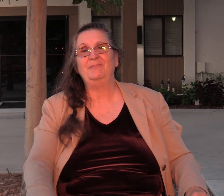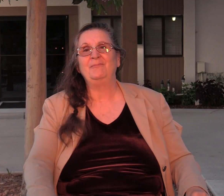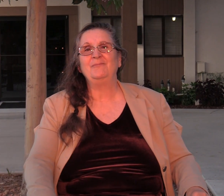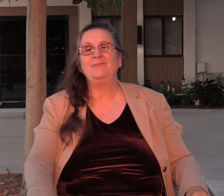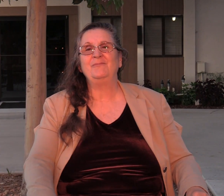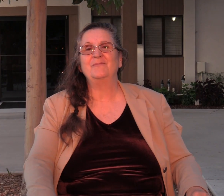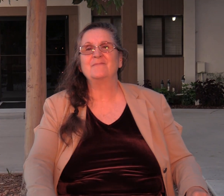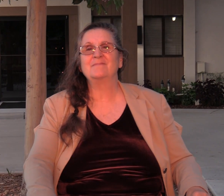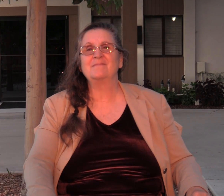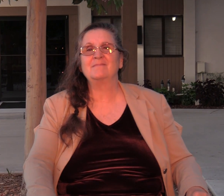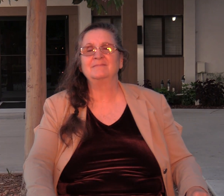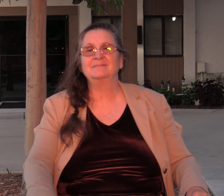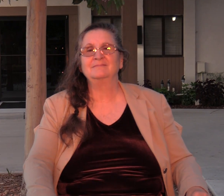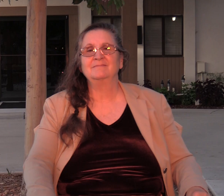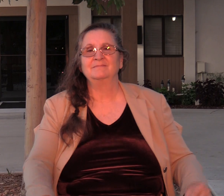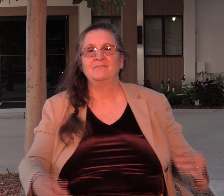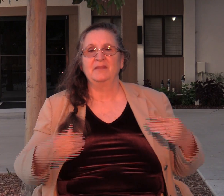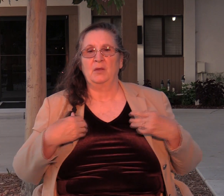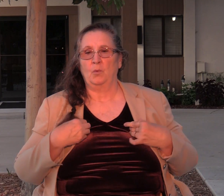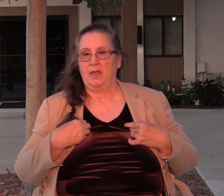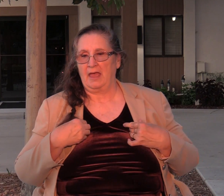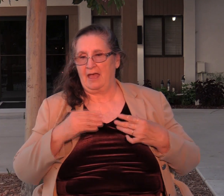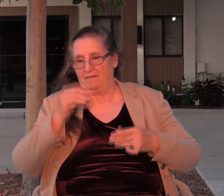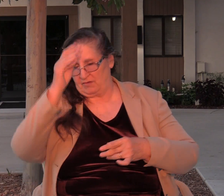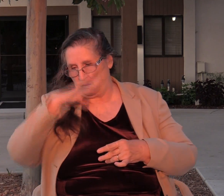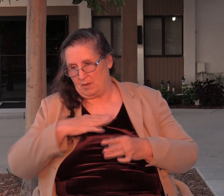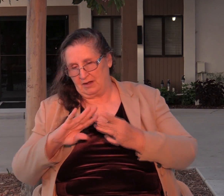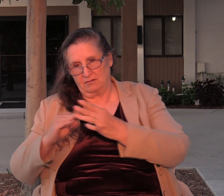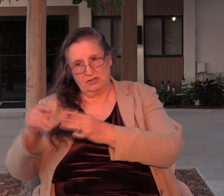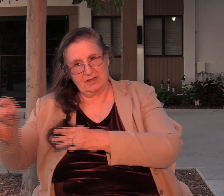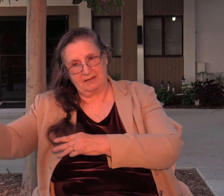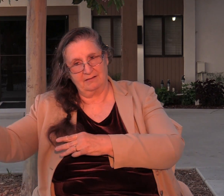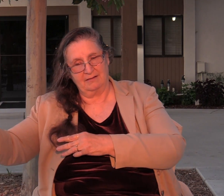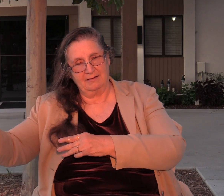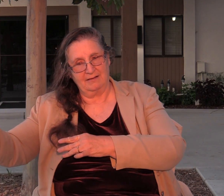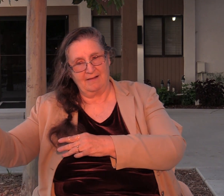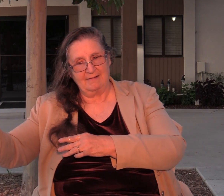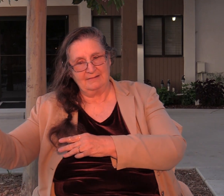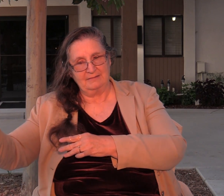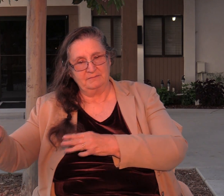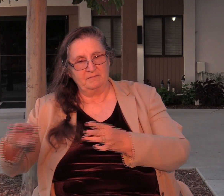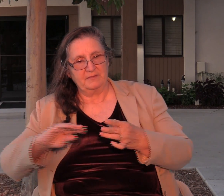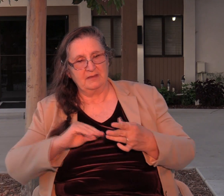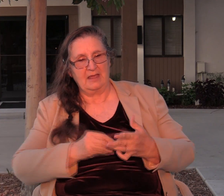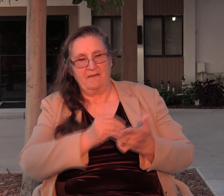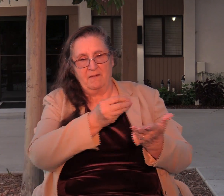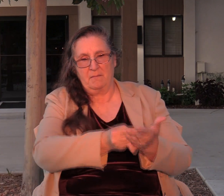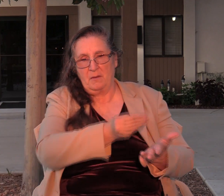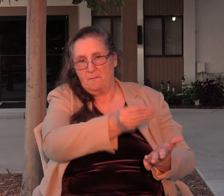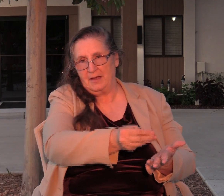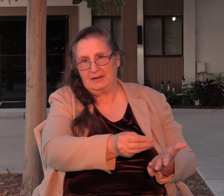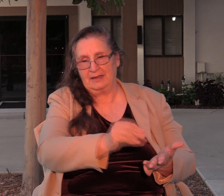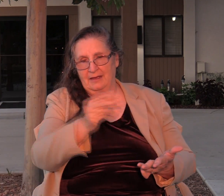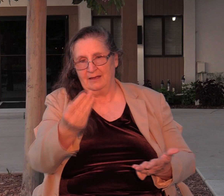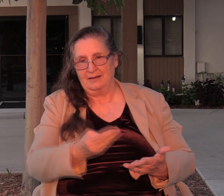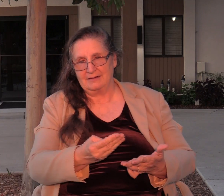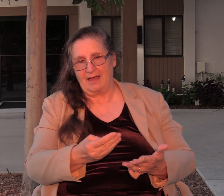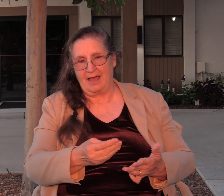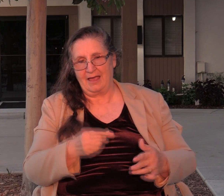and then we have the men of Shechem who not only gave Abimelech the money to hire these assassins but also agreed to go